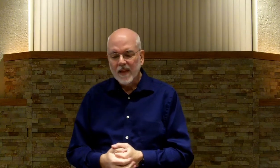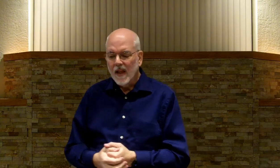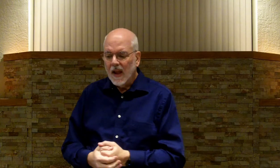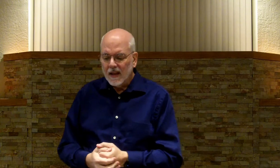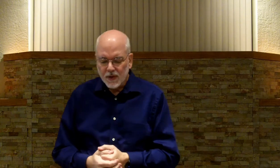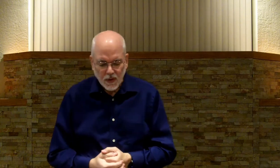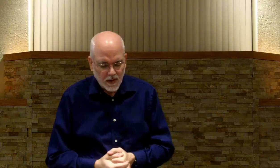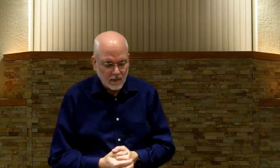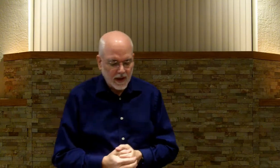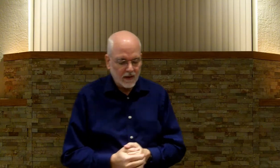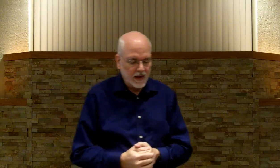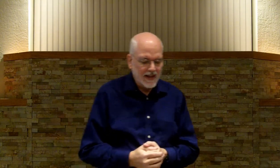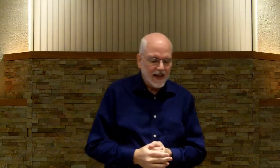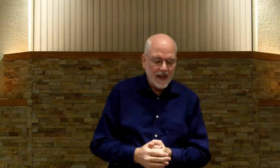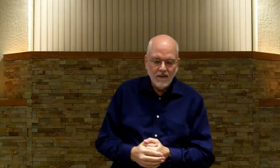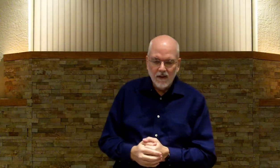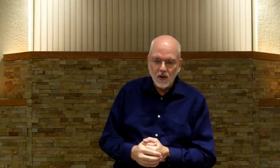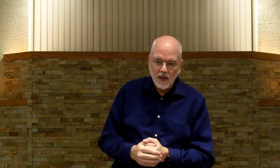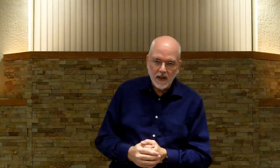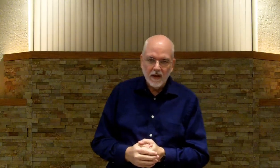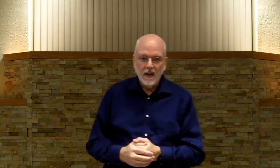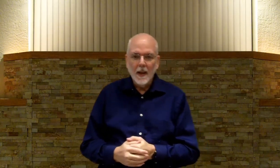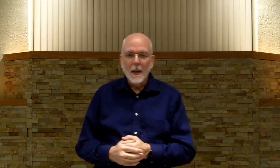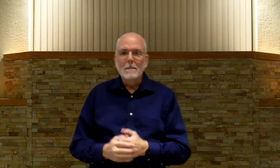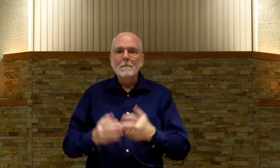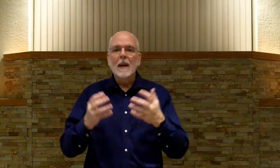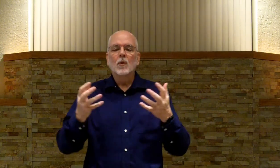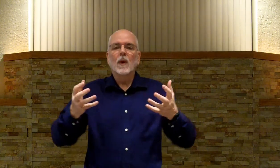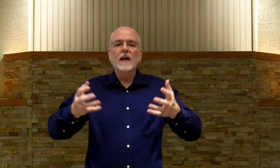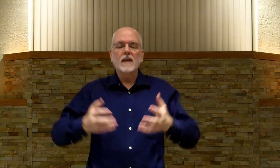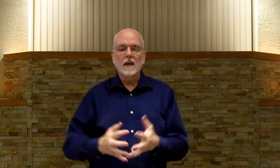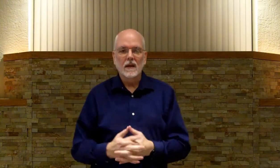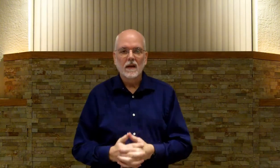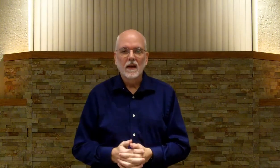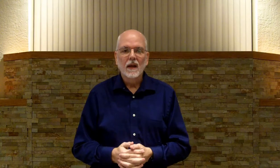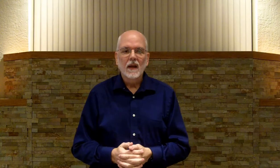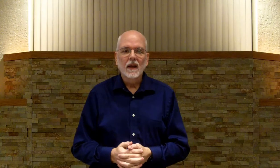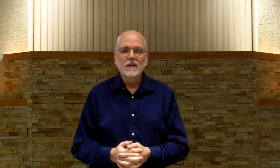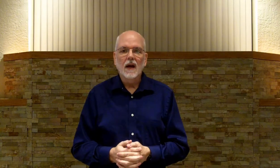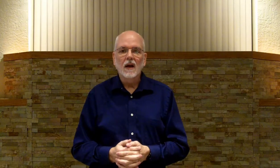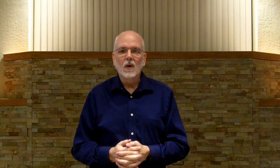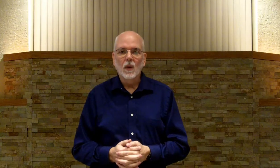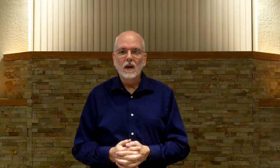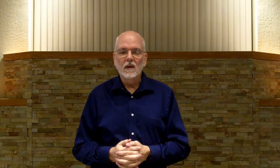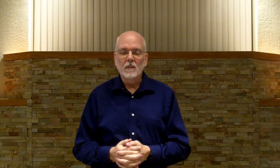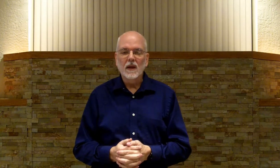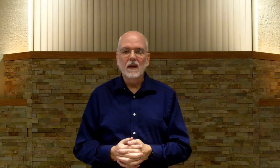And the truth of the matter is, even if you did, memorizing it is not going to be